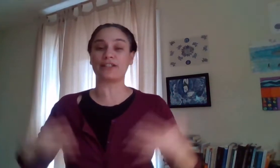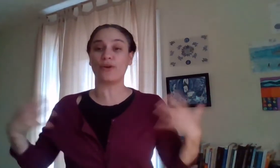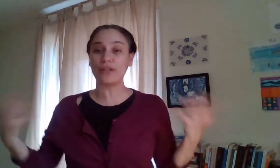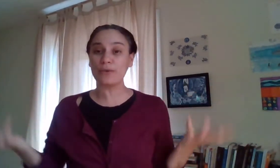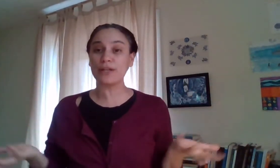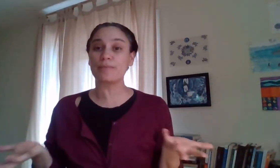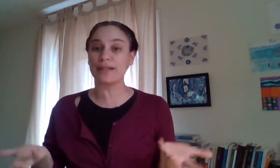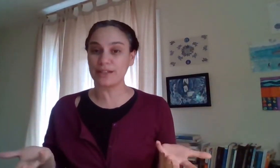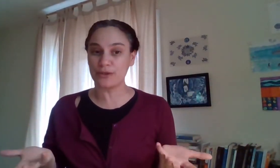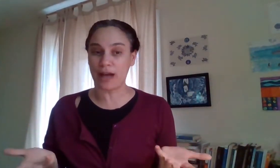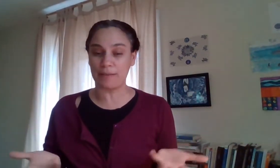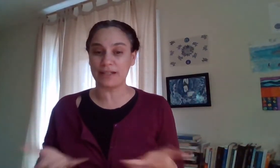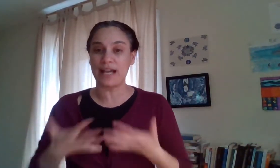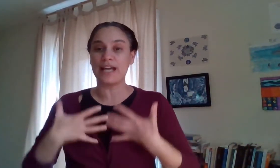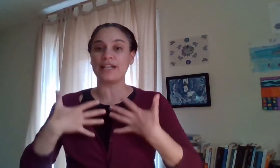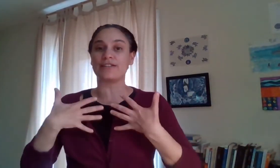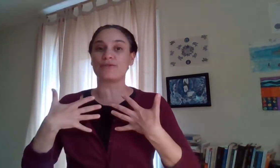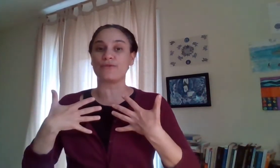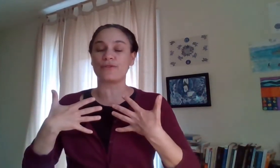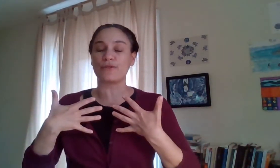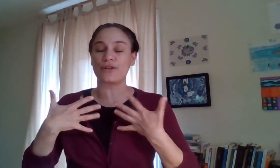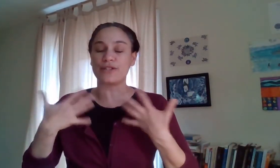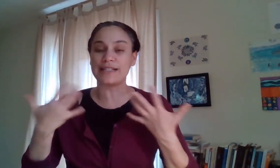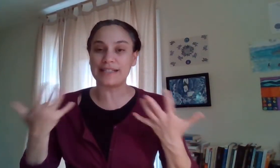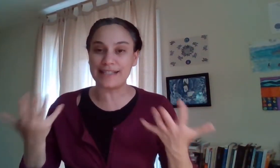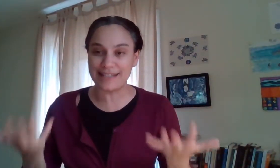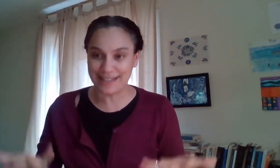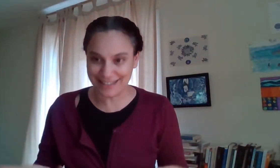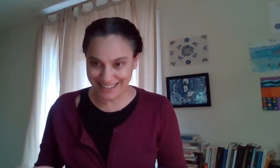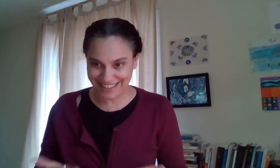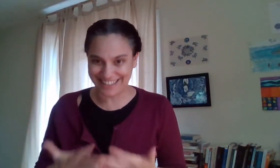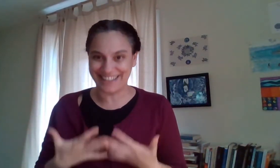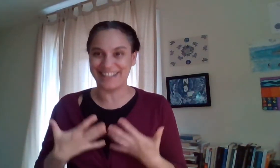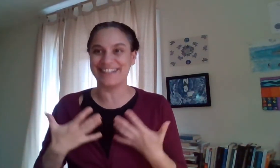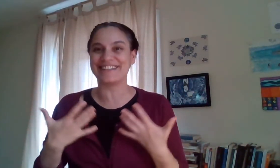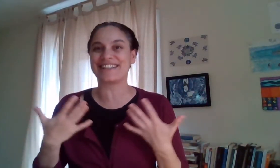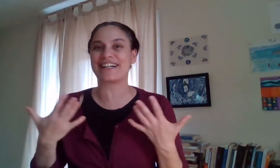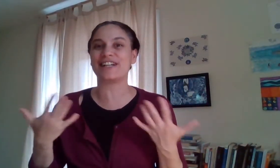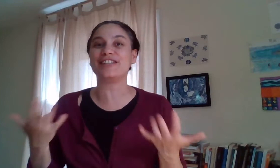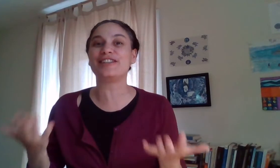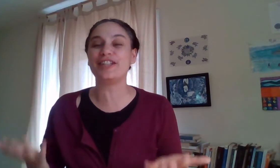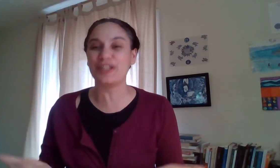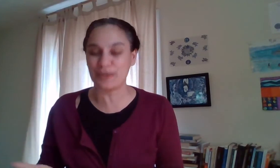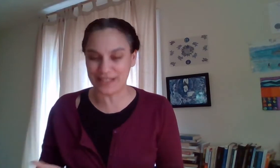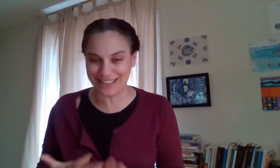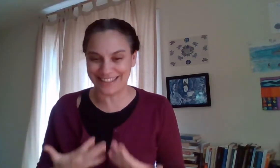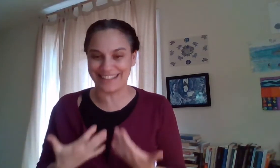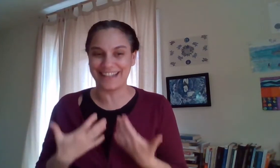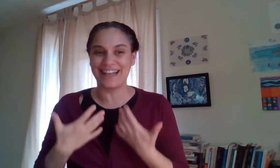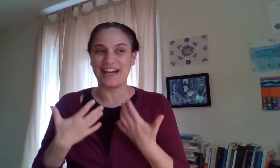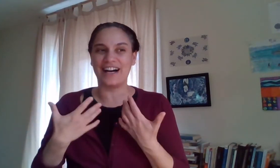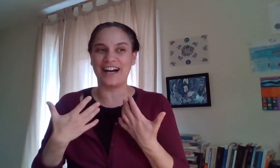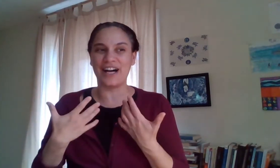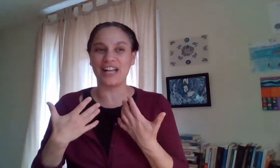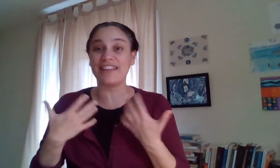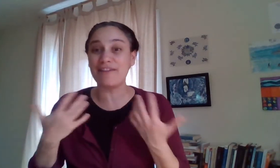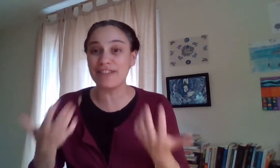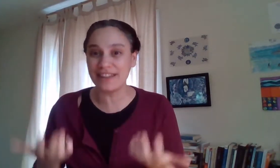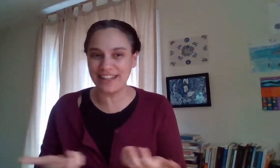the only way to build a new habit is to consistently continuously uh lovingly